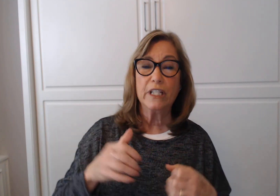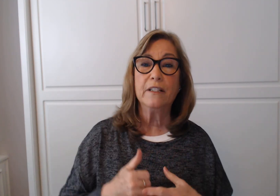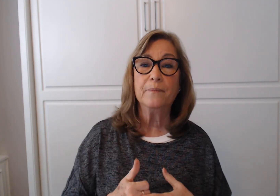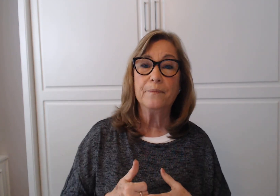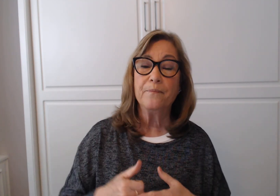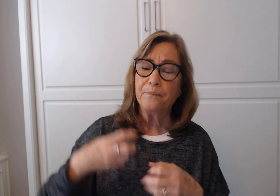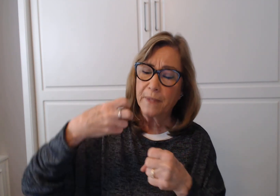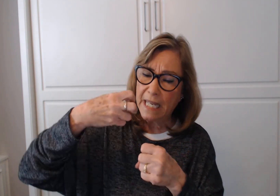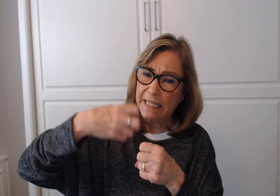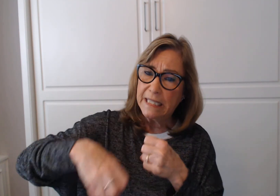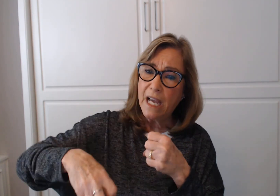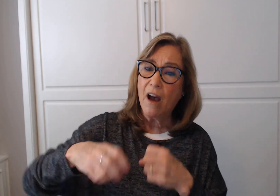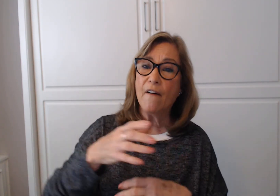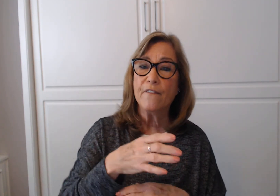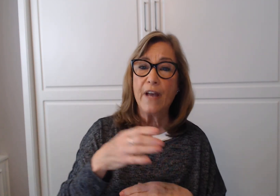Tough. And. Stretch. Stretchy.